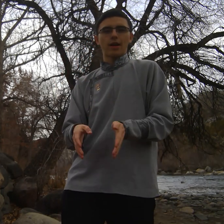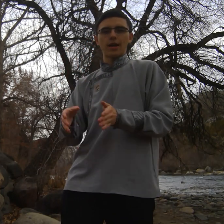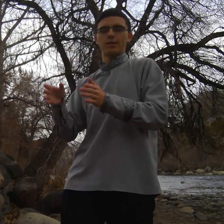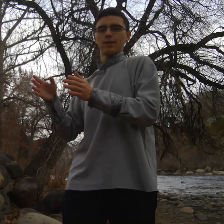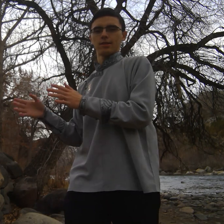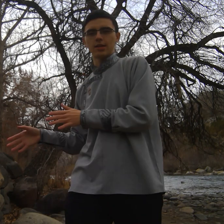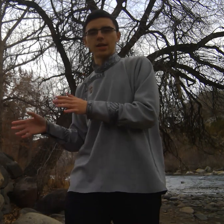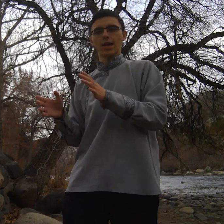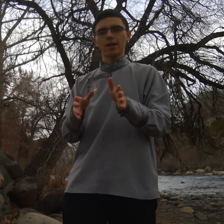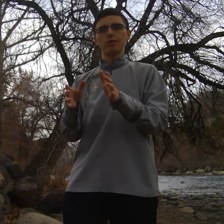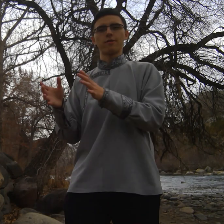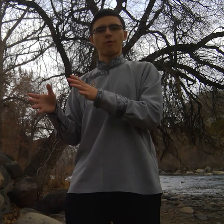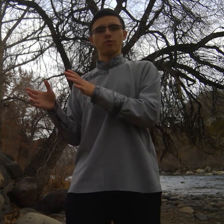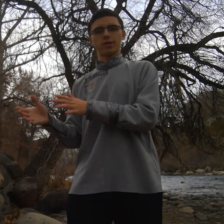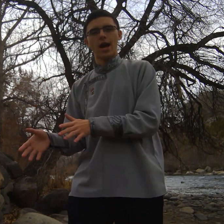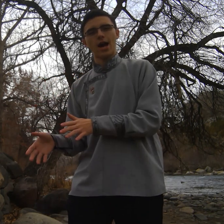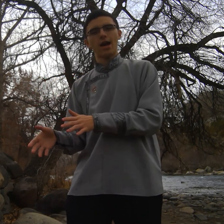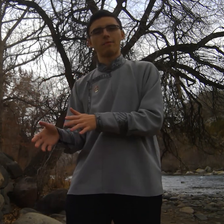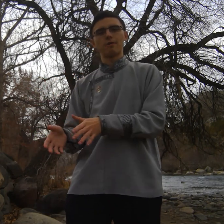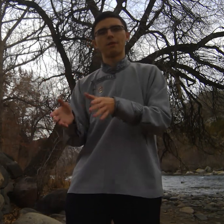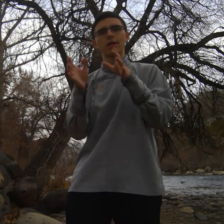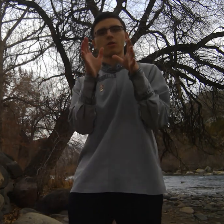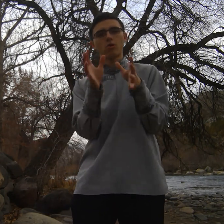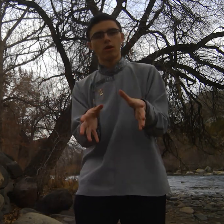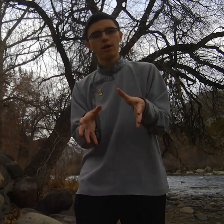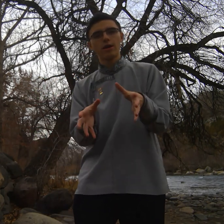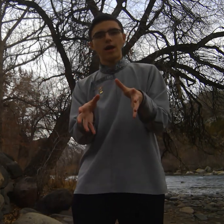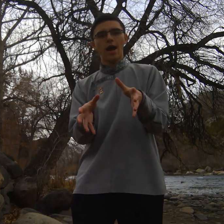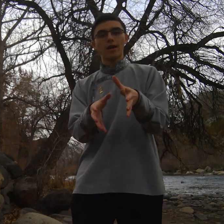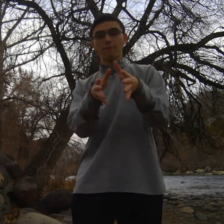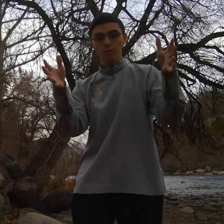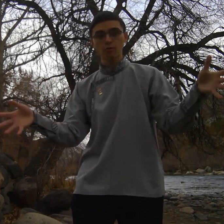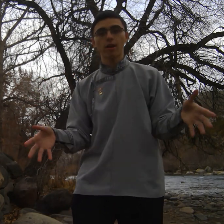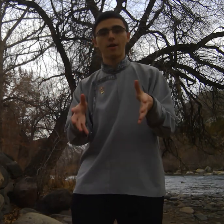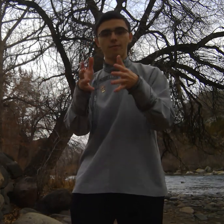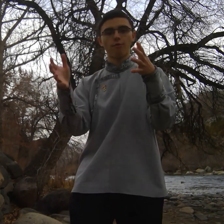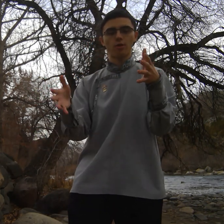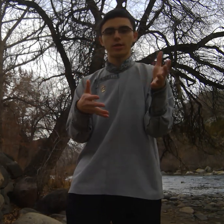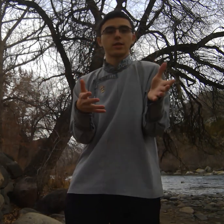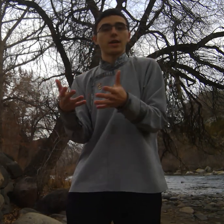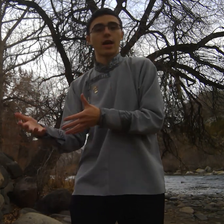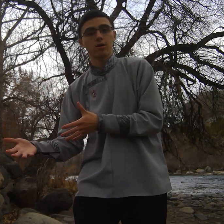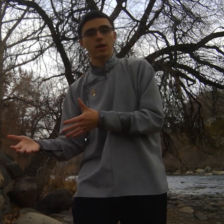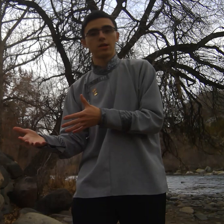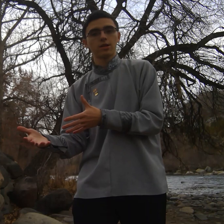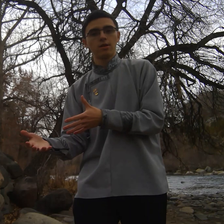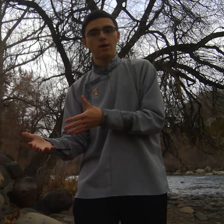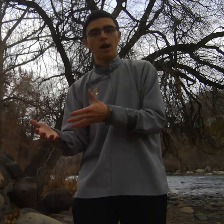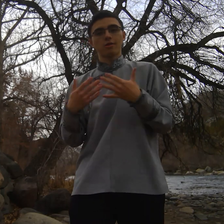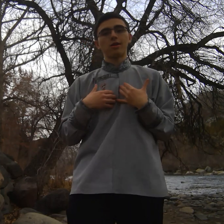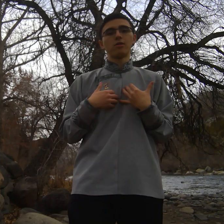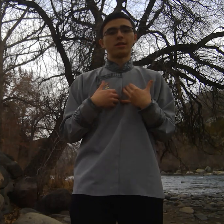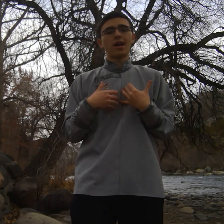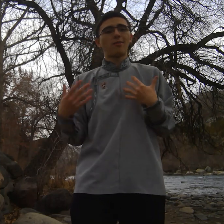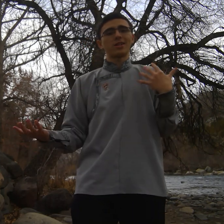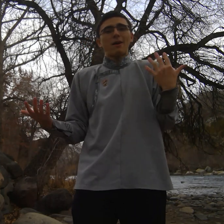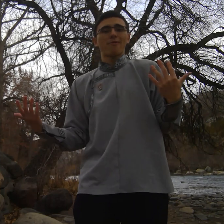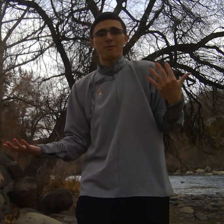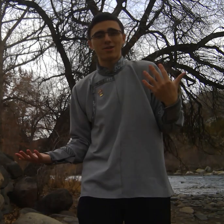liked teaching English full-time and Peace Corps had a program for teaching English I also did not want to pay for my